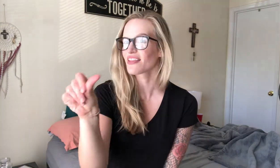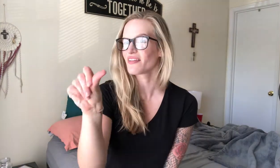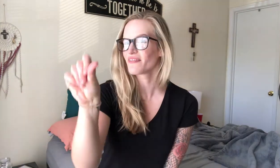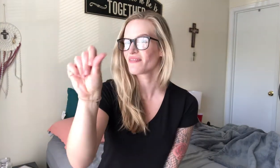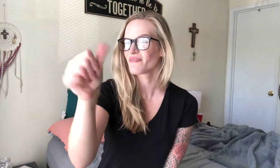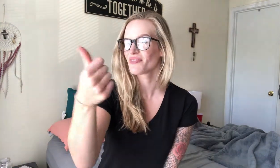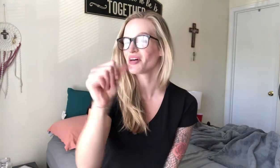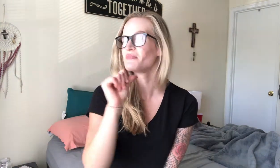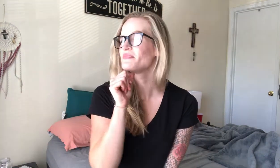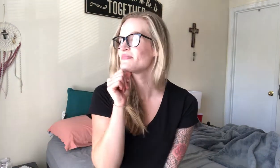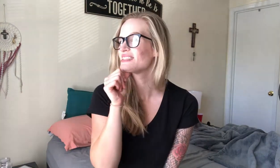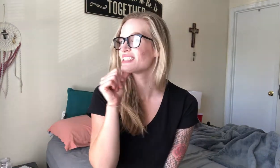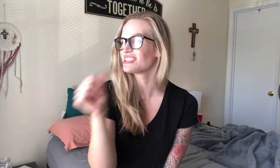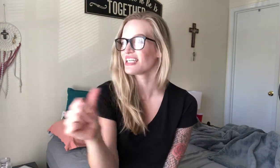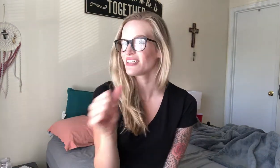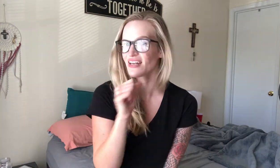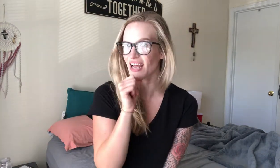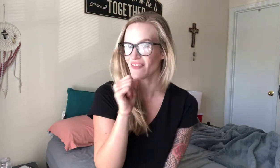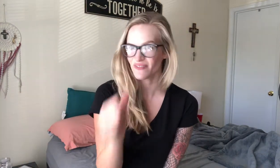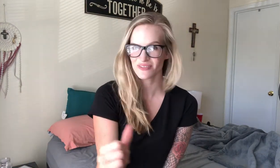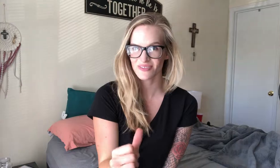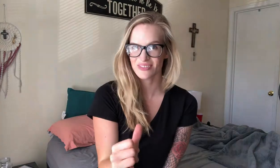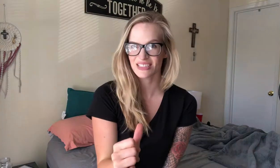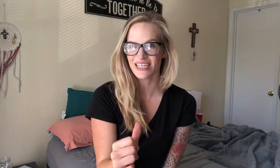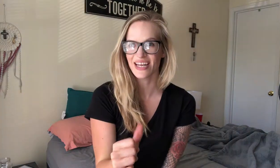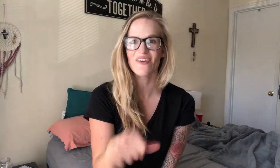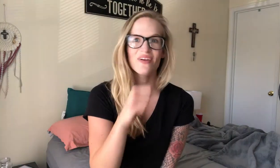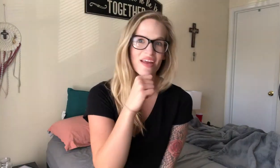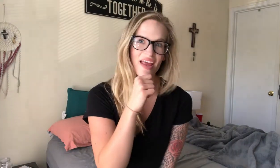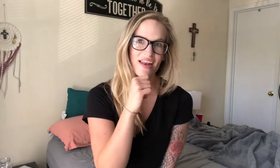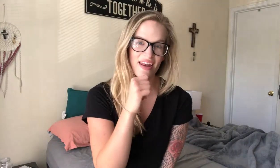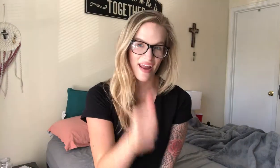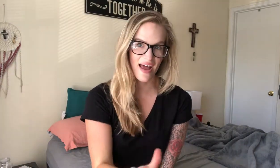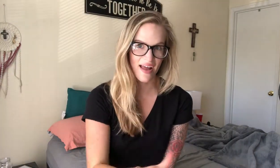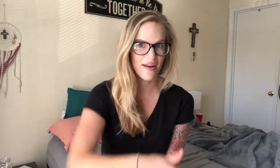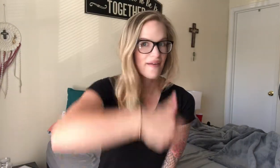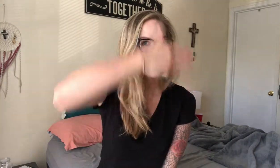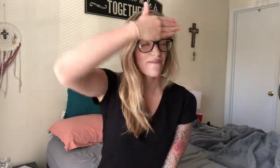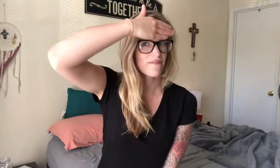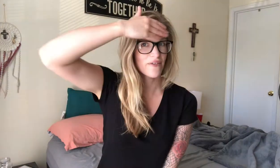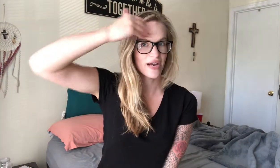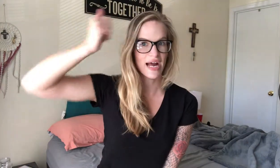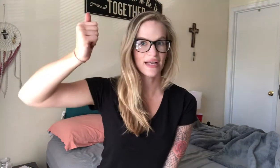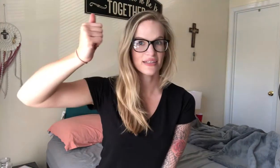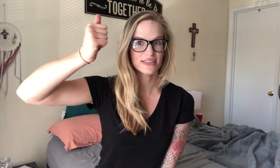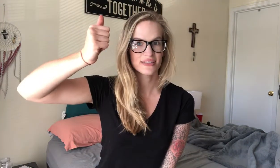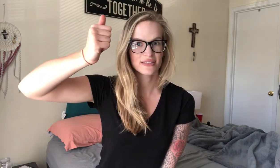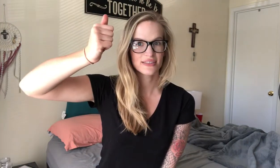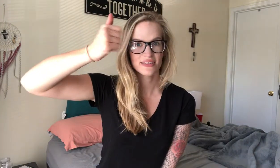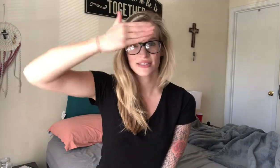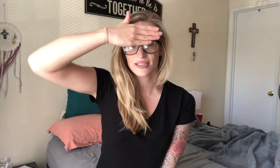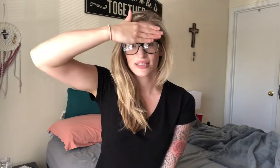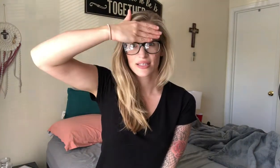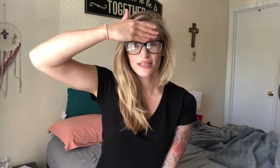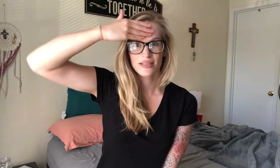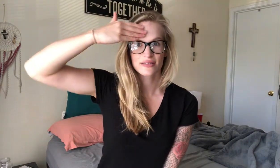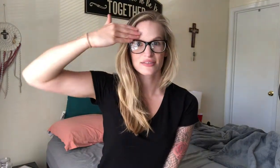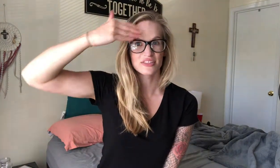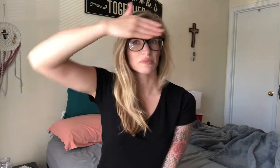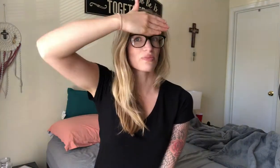thumb to the chin, sliding out, not forgot. So just